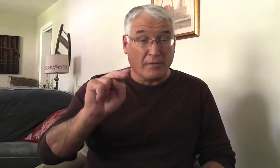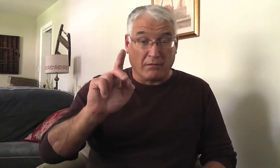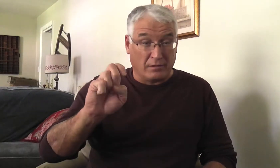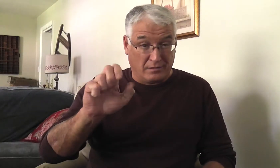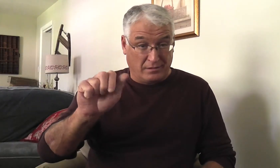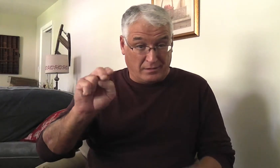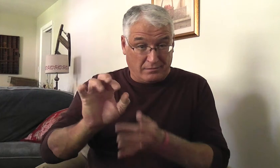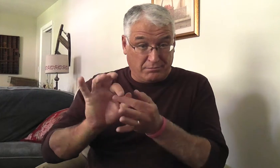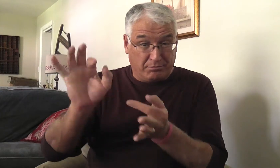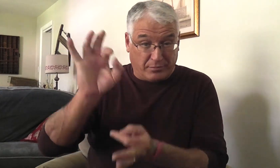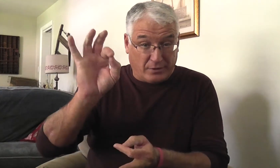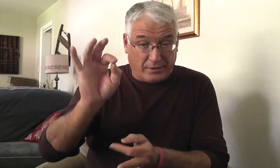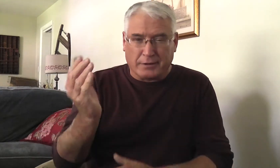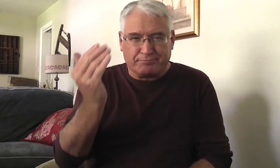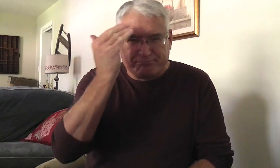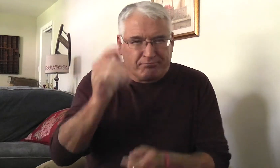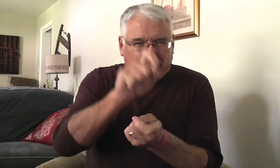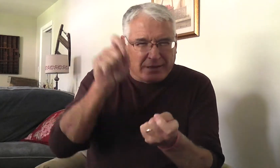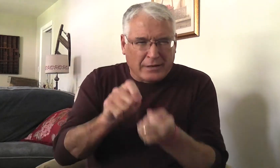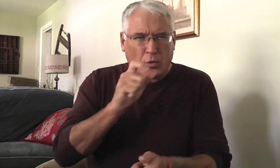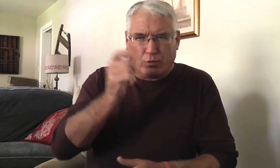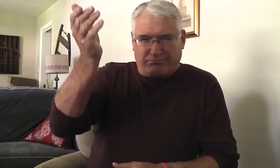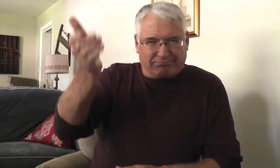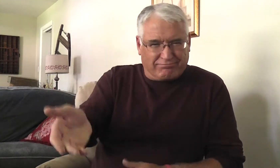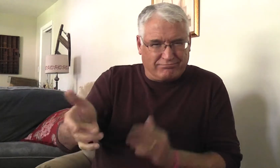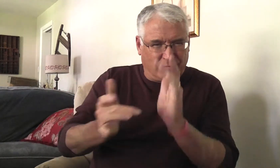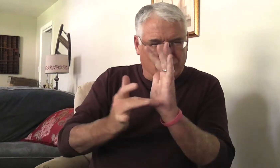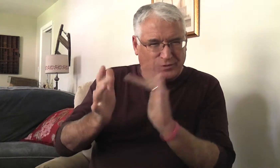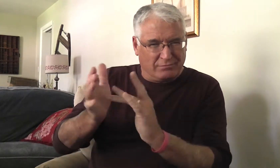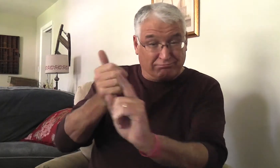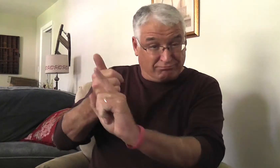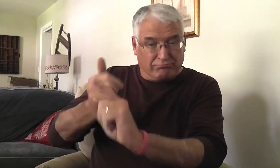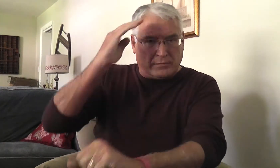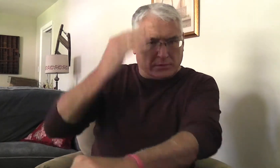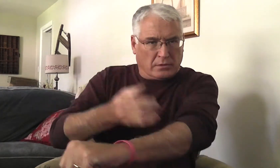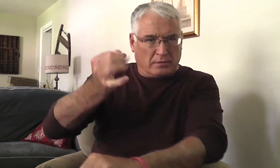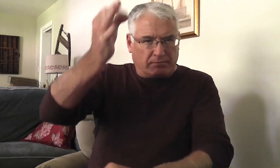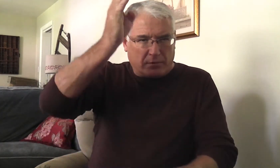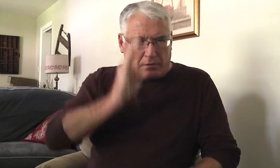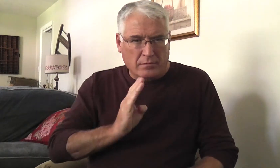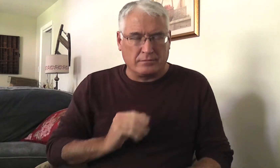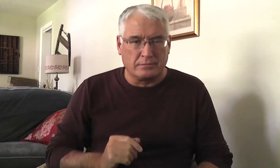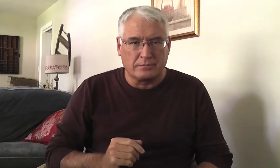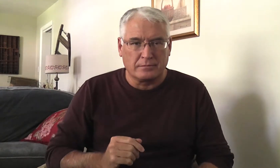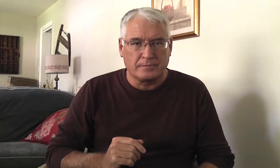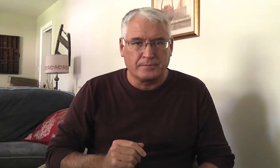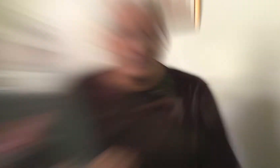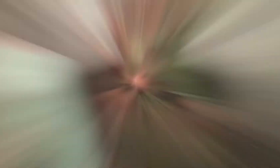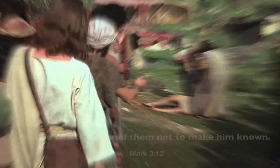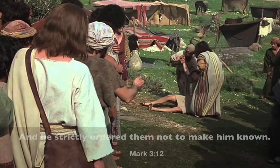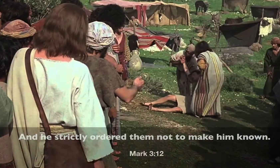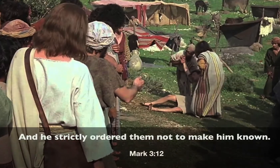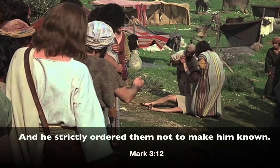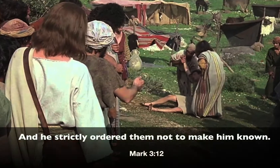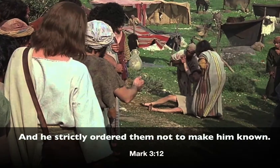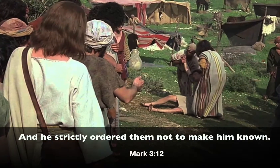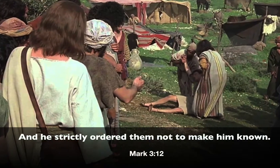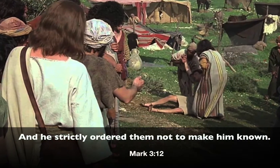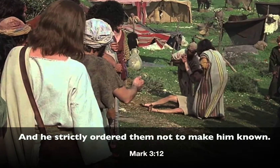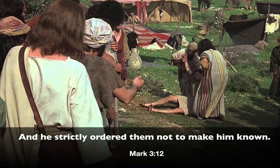Now, the evil spirits, they knew exactly who Jesus was. They knew he was the Son of God. And he strictly ordered them